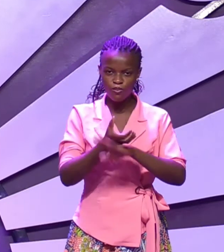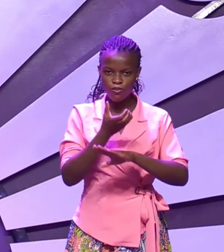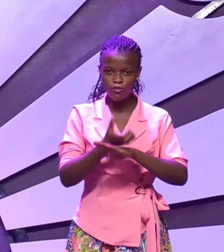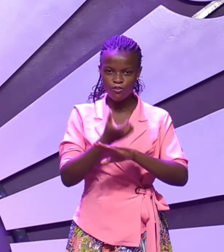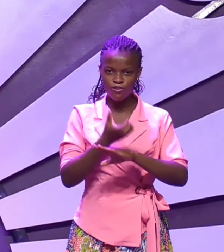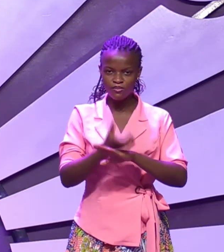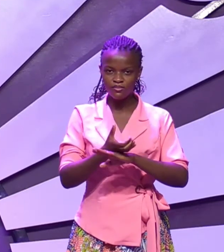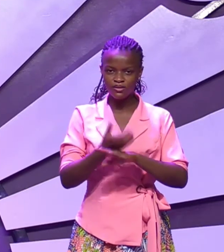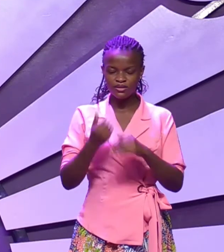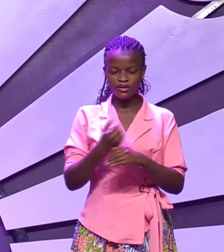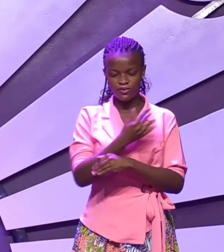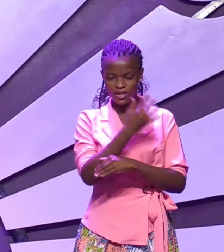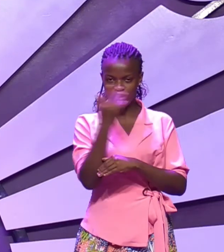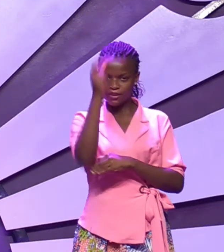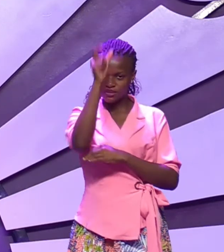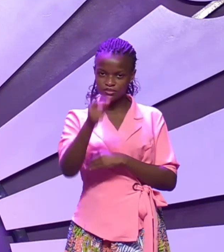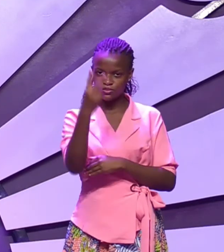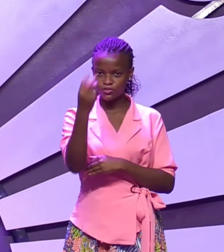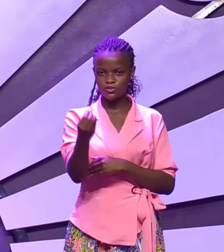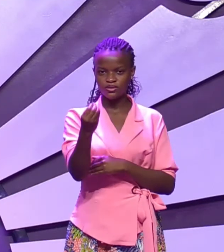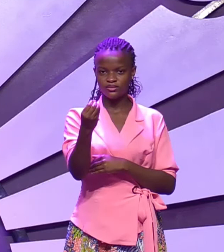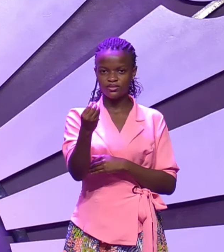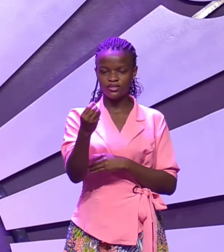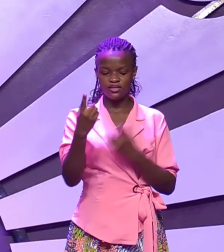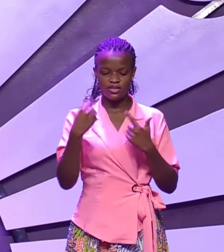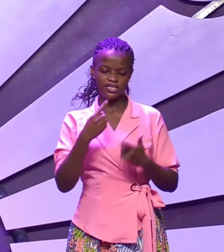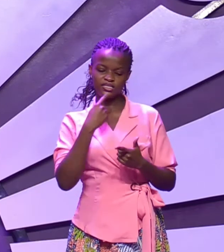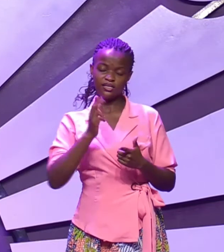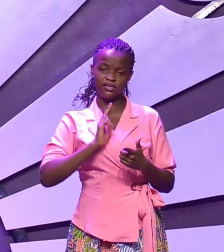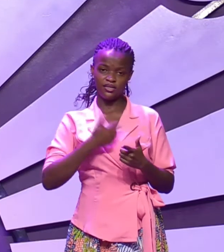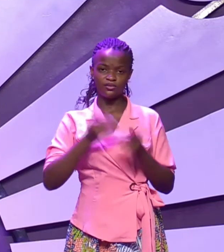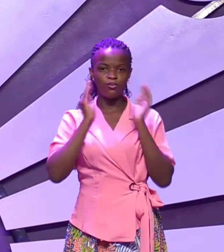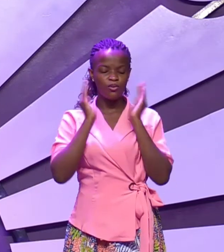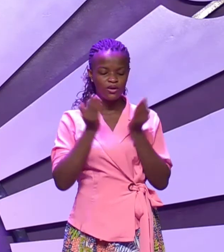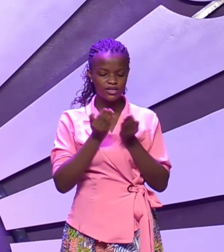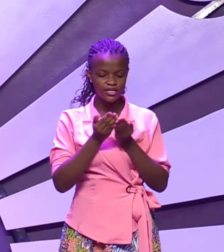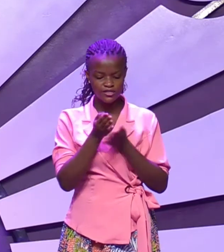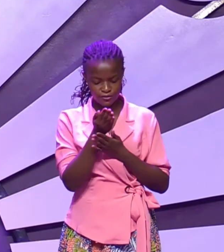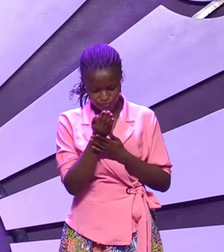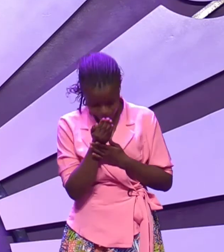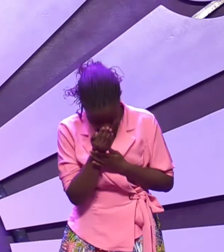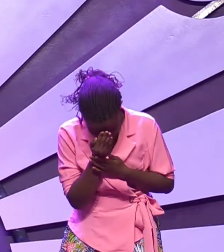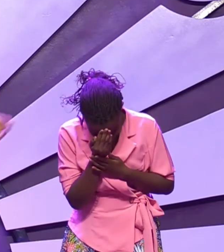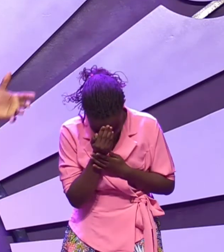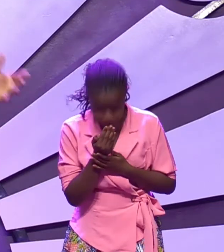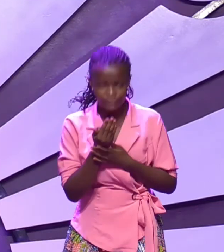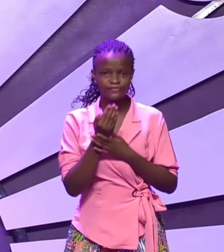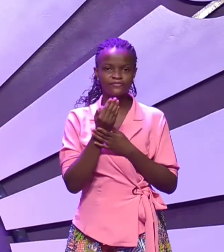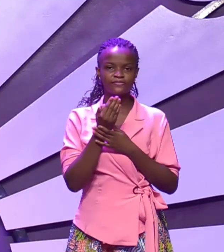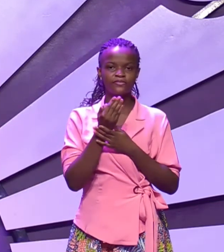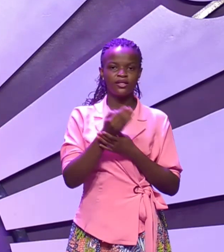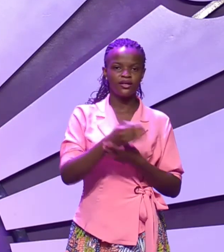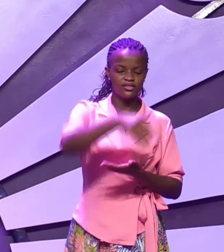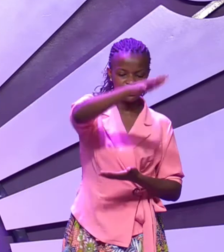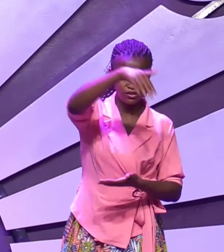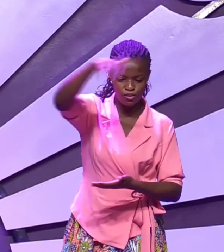in Numbers 20 we are told that Moses obeyed he gathered the